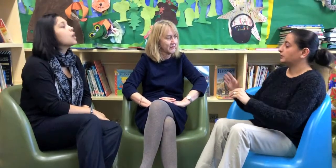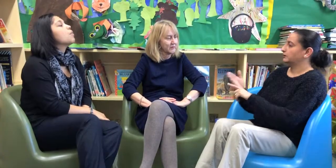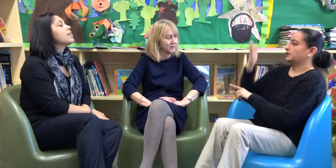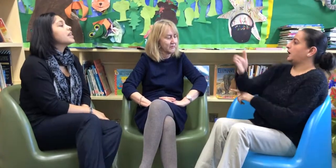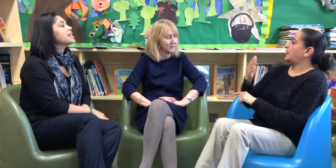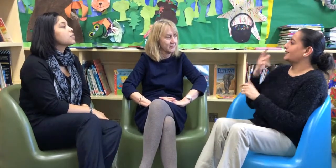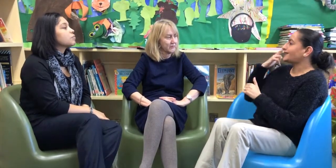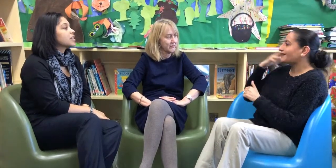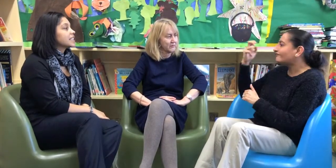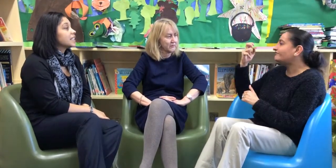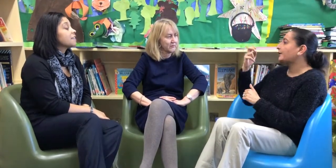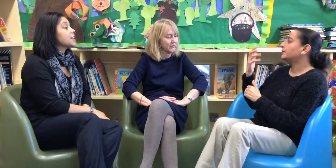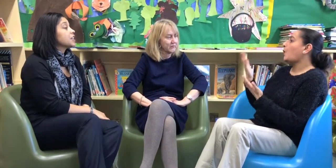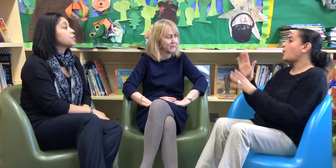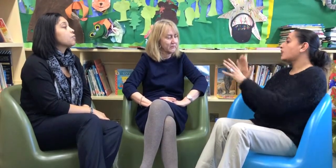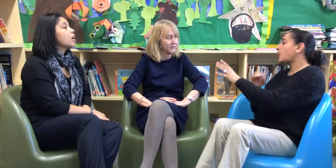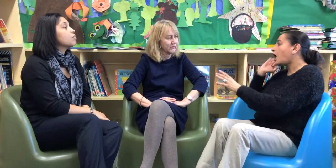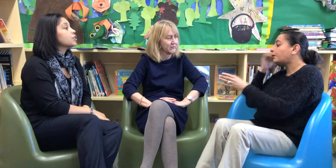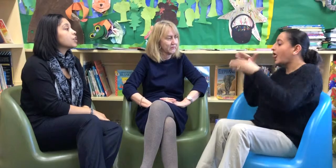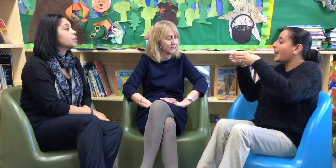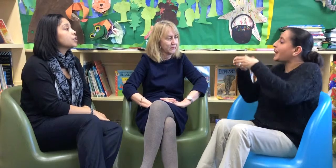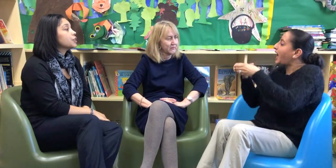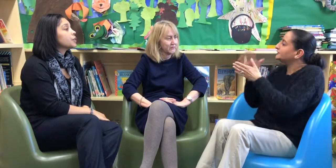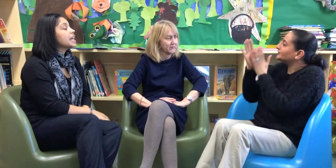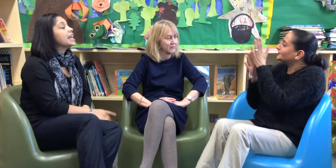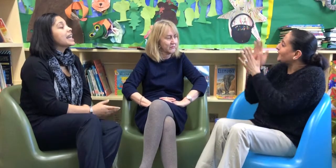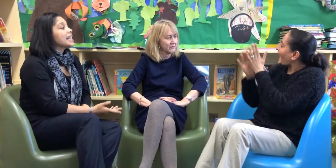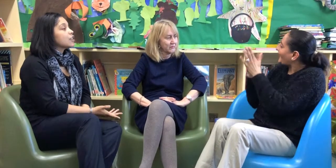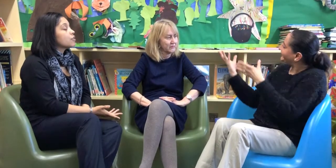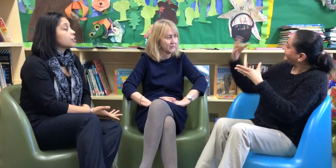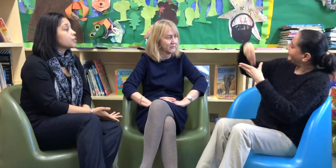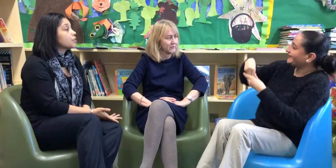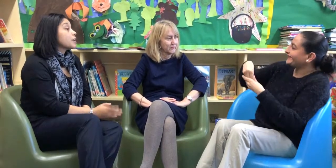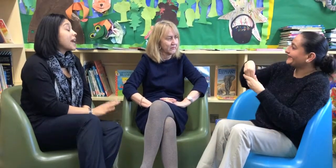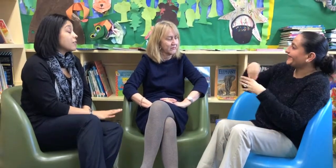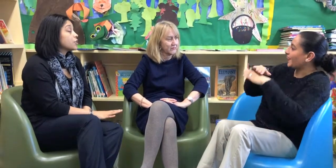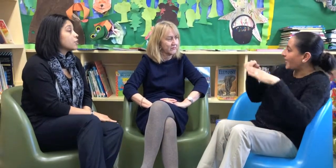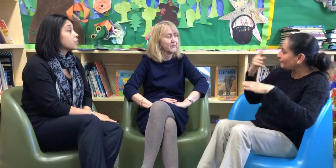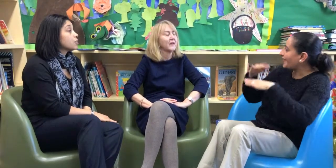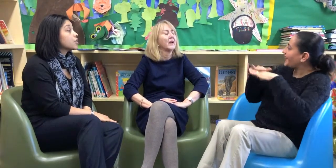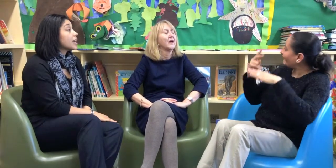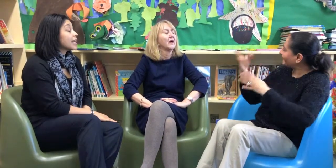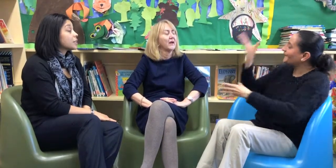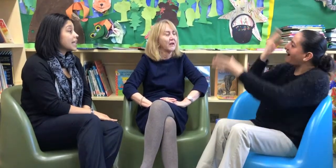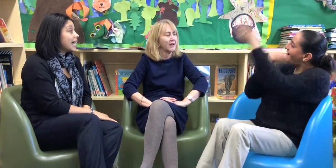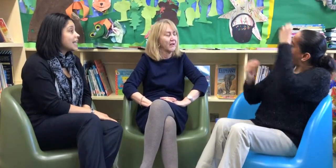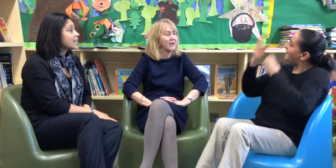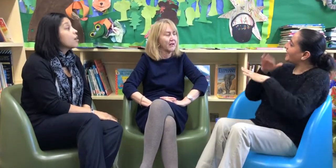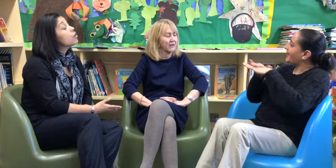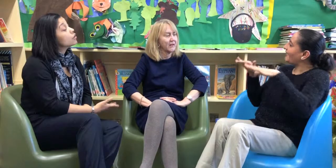When the six-week project is finished, what we try to do is encourage the parents to go to the sign language class or